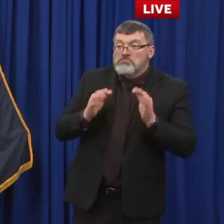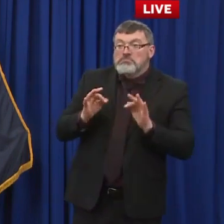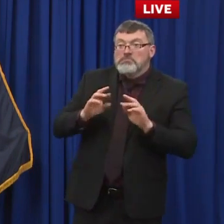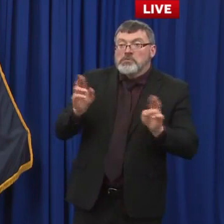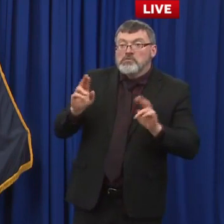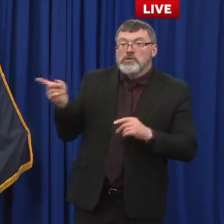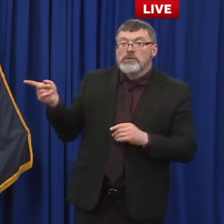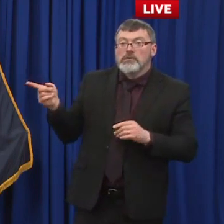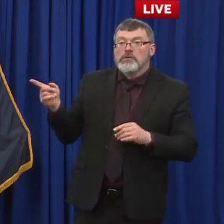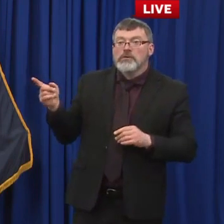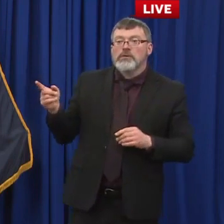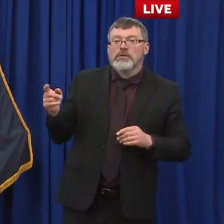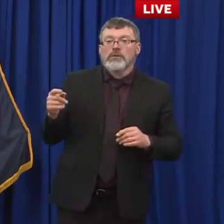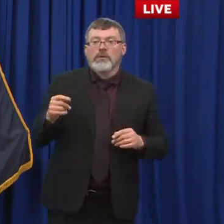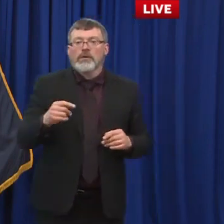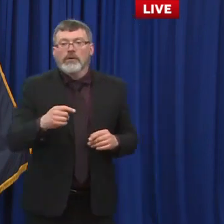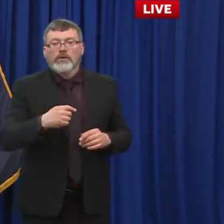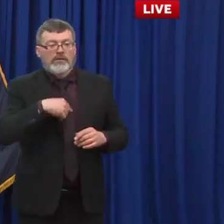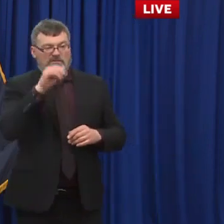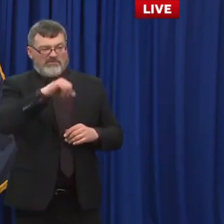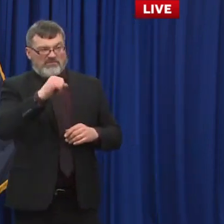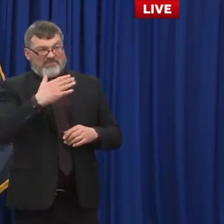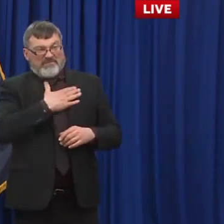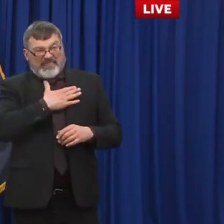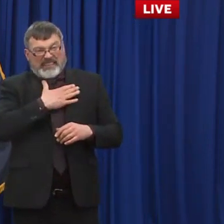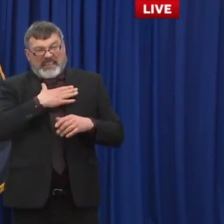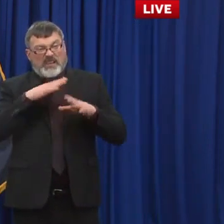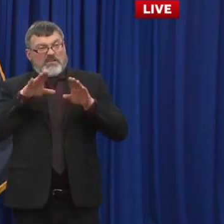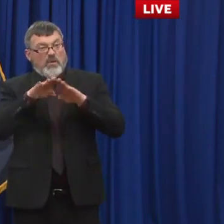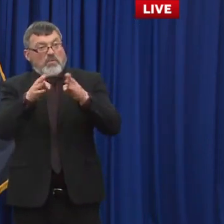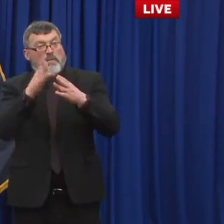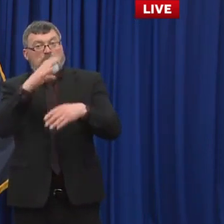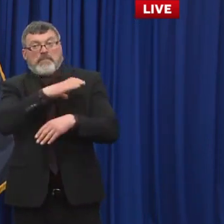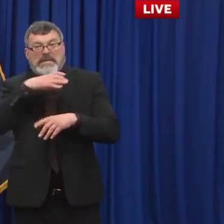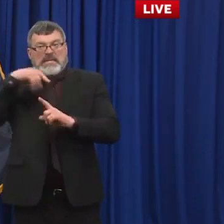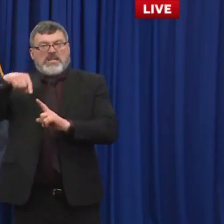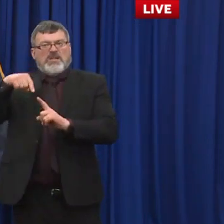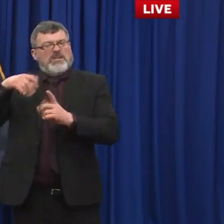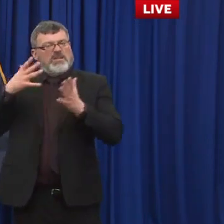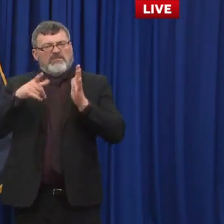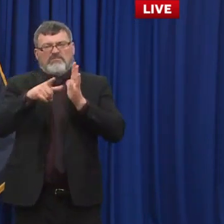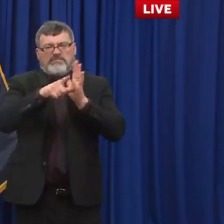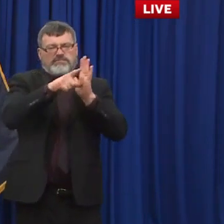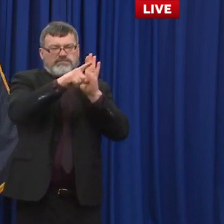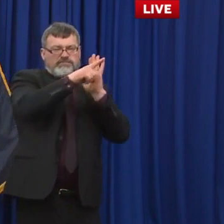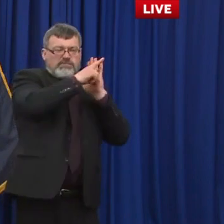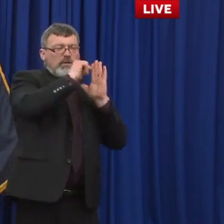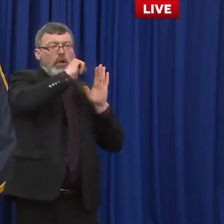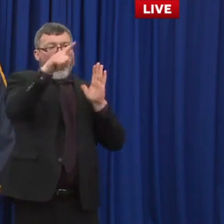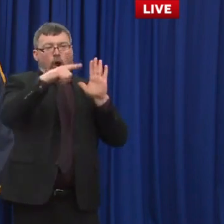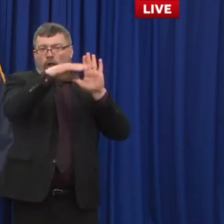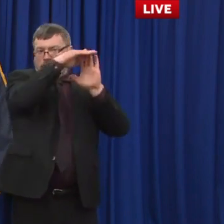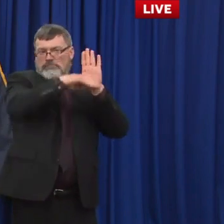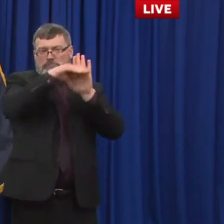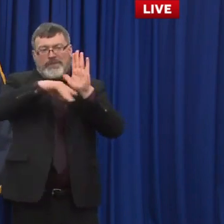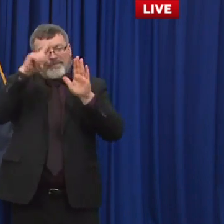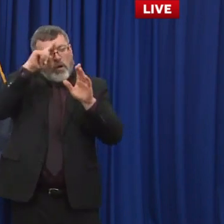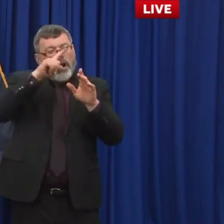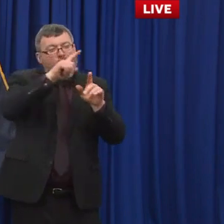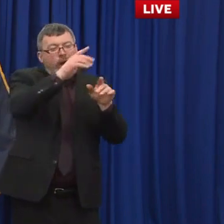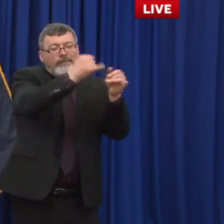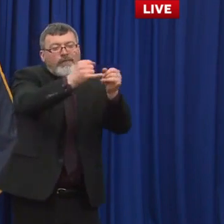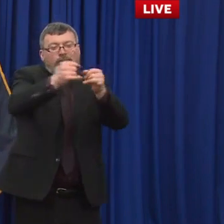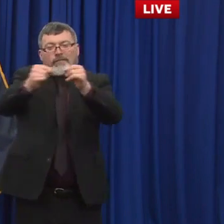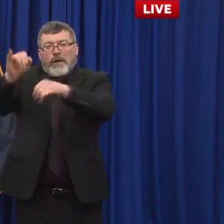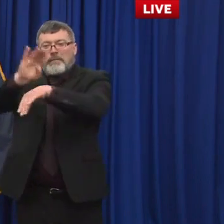that has looked at all of the documents that kind of have provided the guidance and the regulations around the emergency is